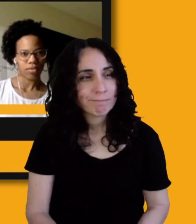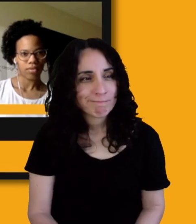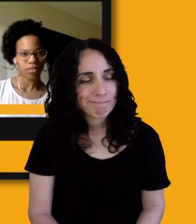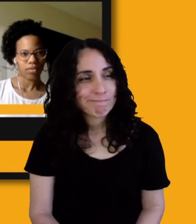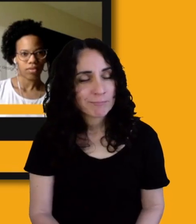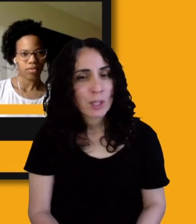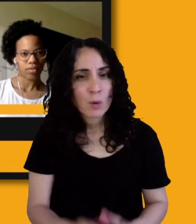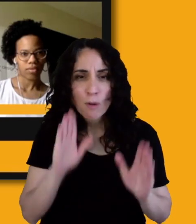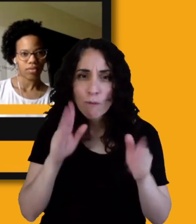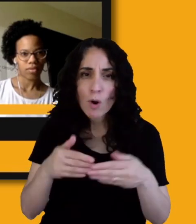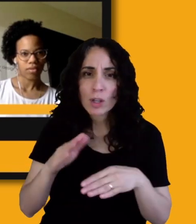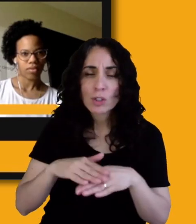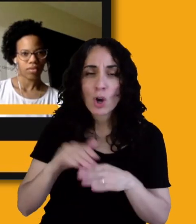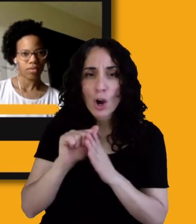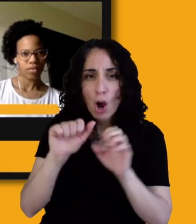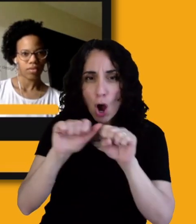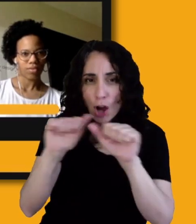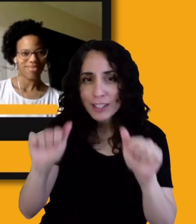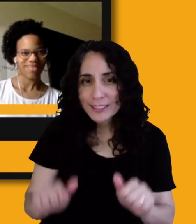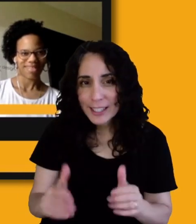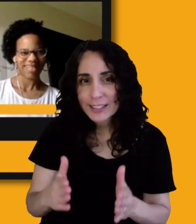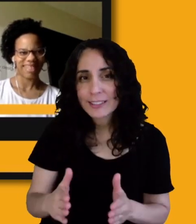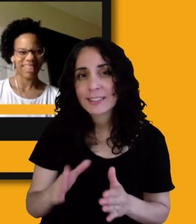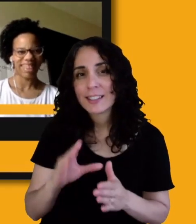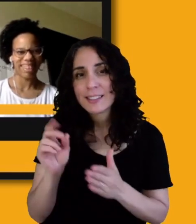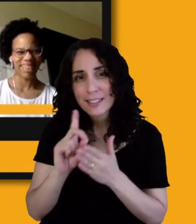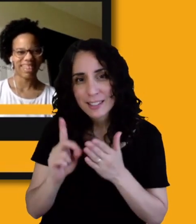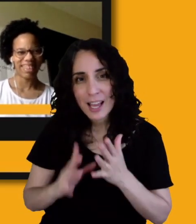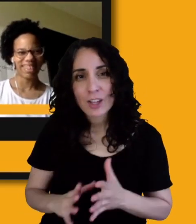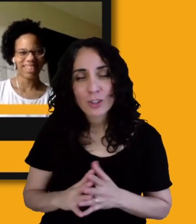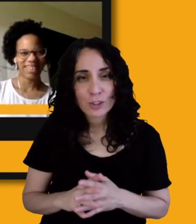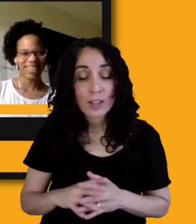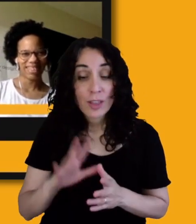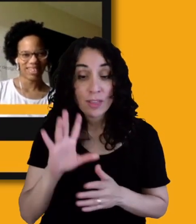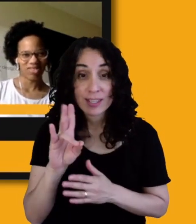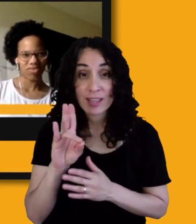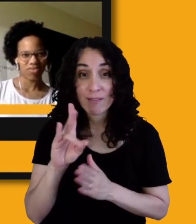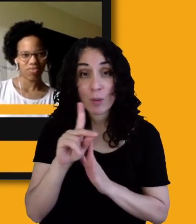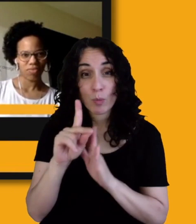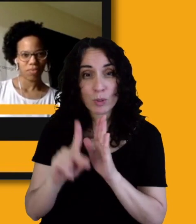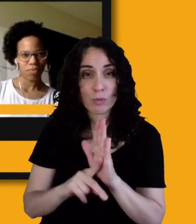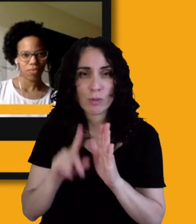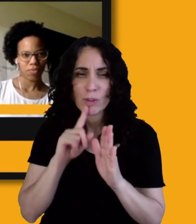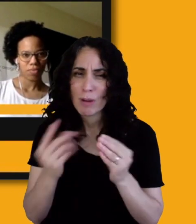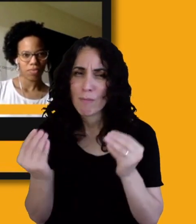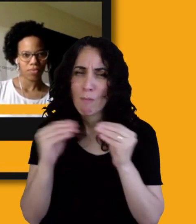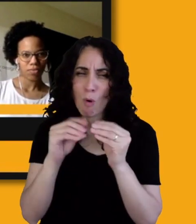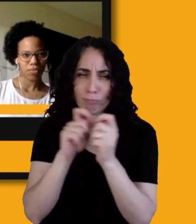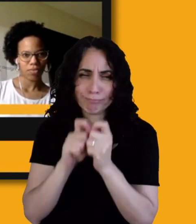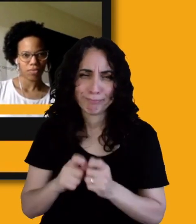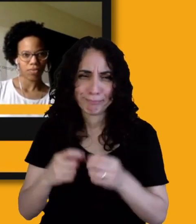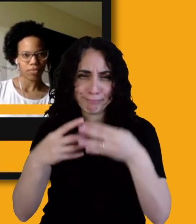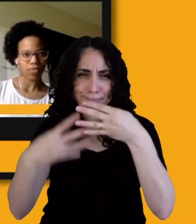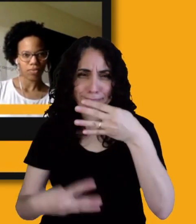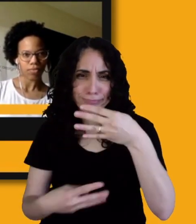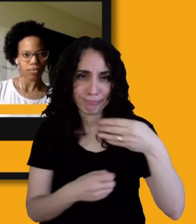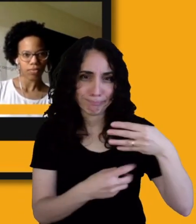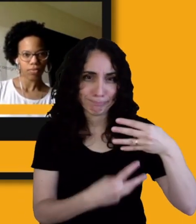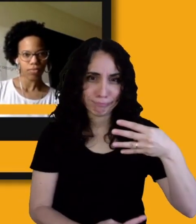architects and designers. I'm to go to my crib sheet for a second. The seven principles are more detailed than what I'm going to tell you. Um, and they